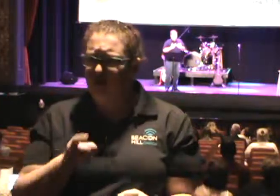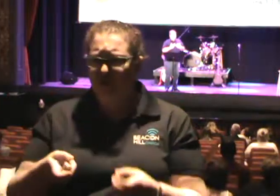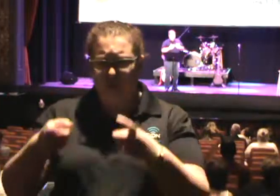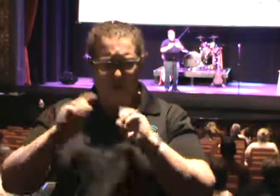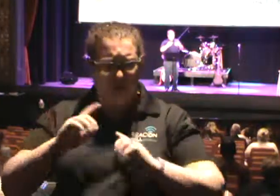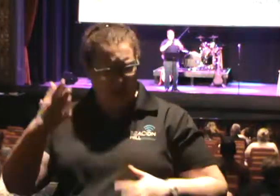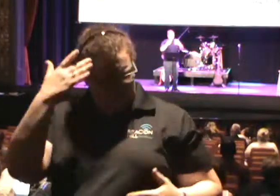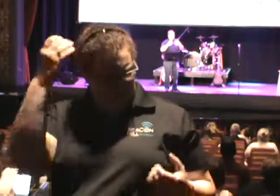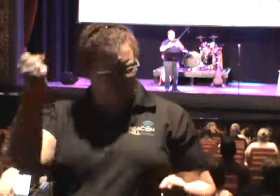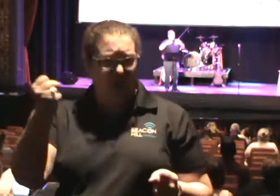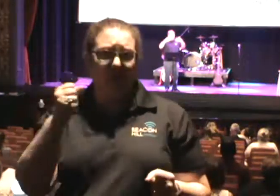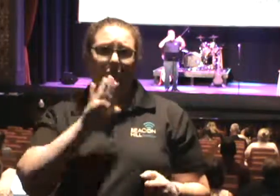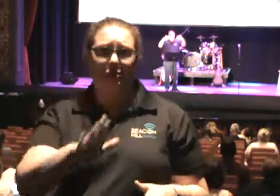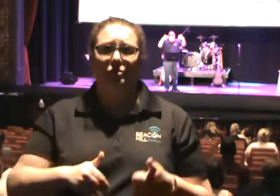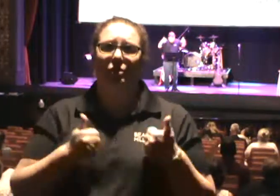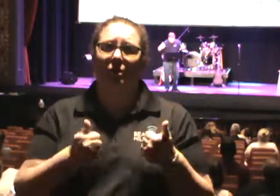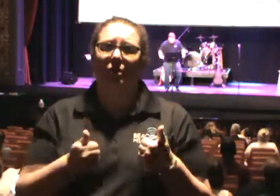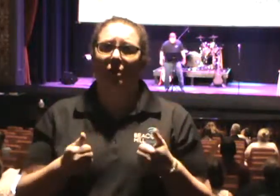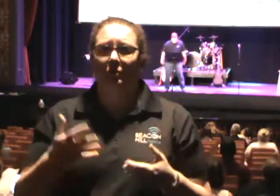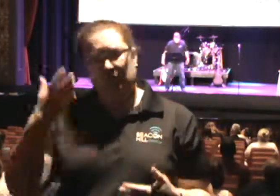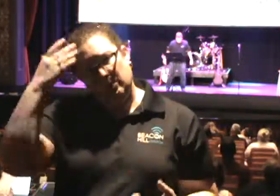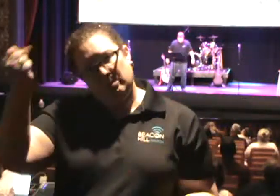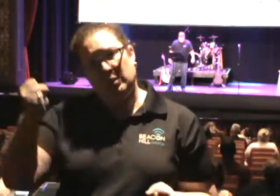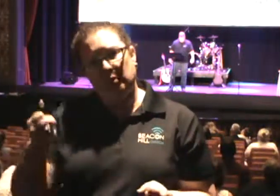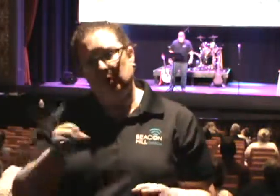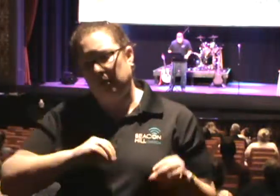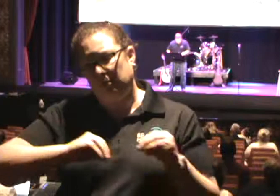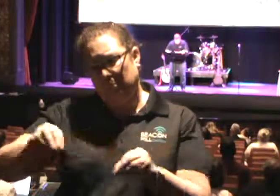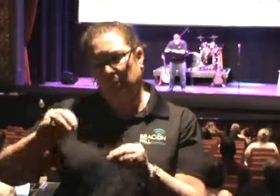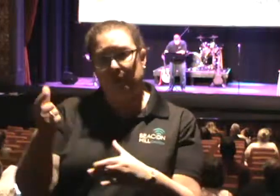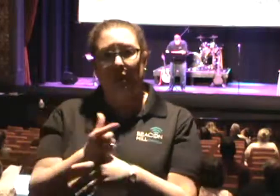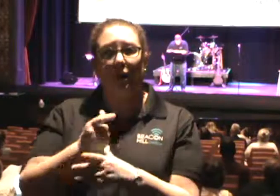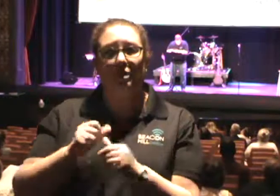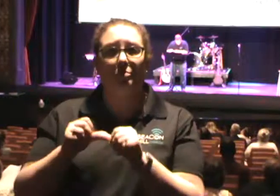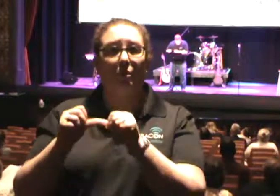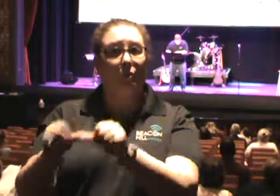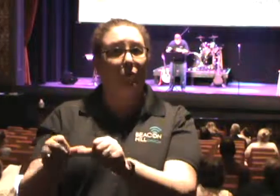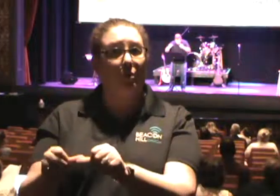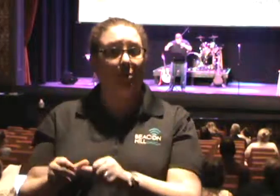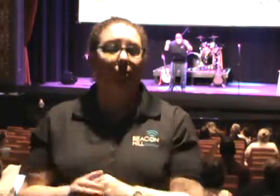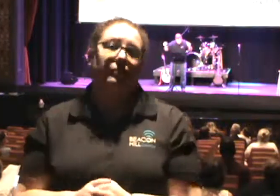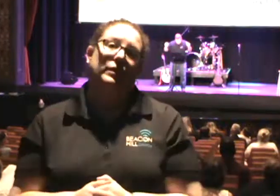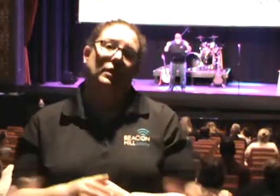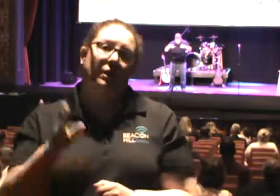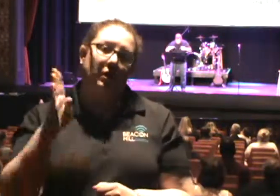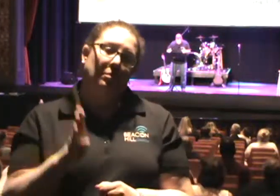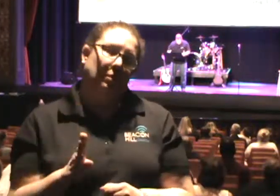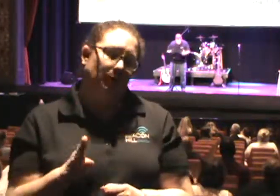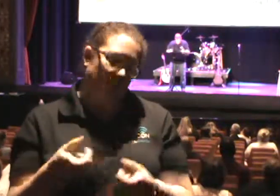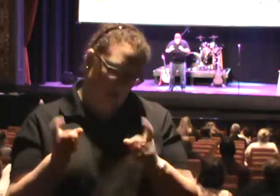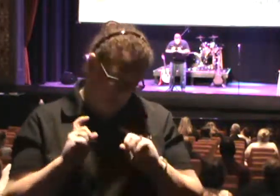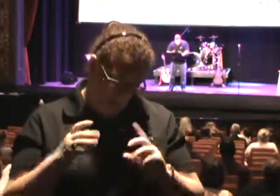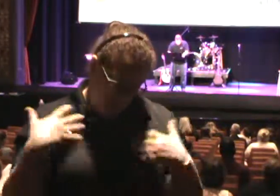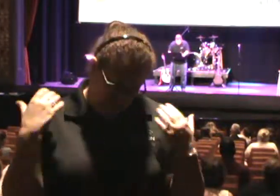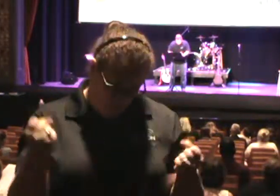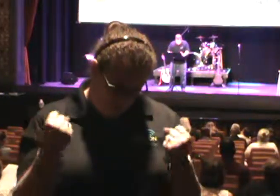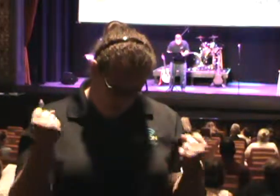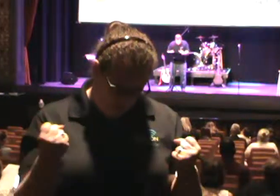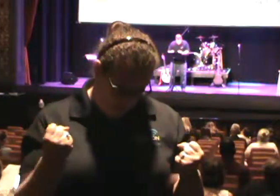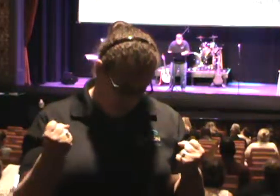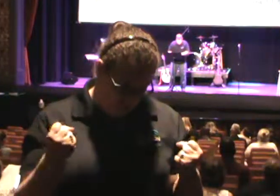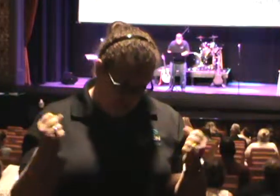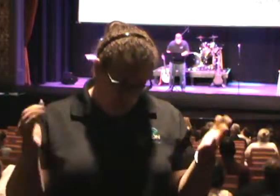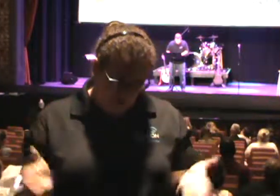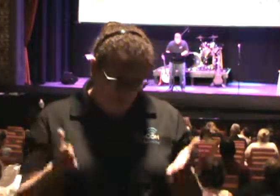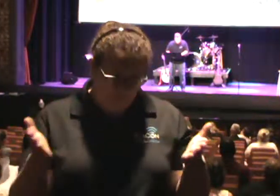life to be able to boldly move the gospel forward. Paul gave strong affirmation that God will accomplish inner stability and out of